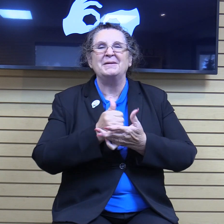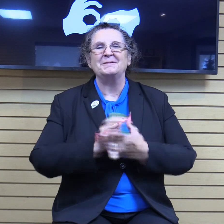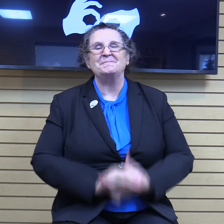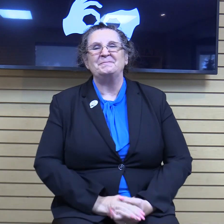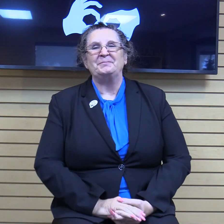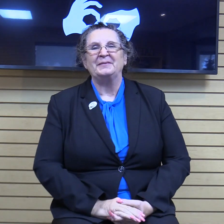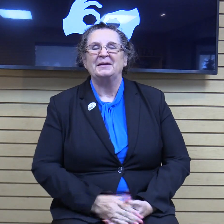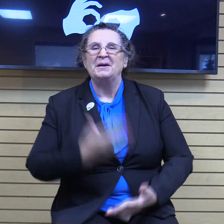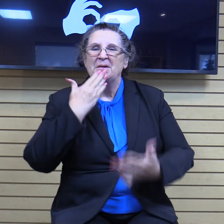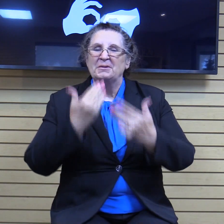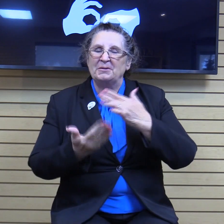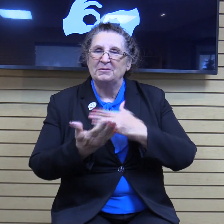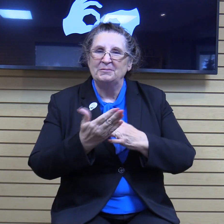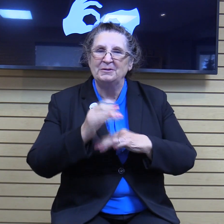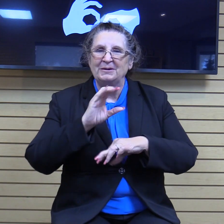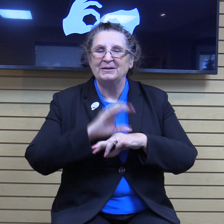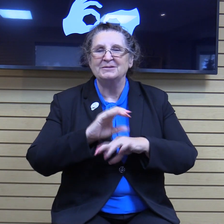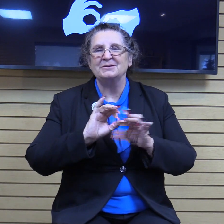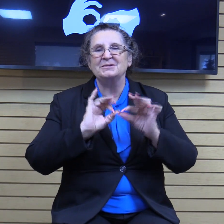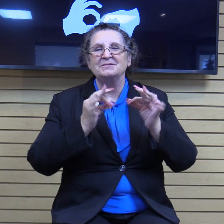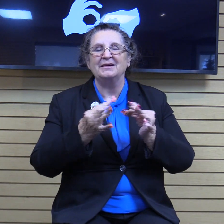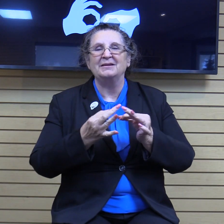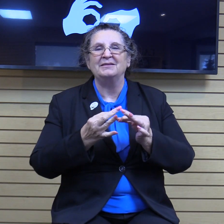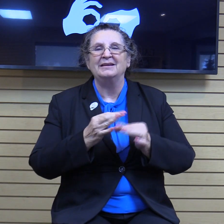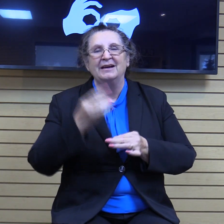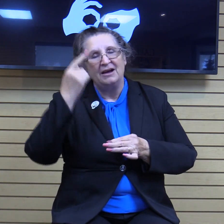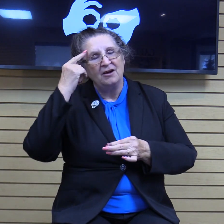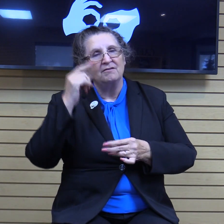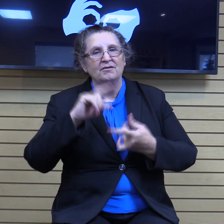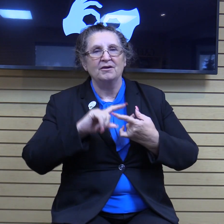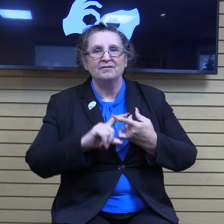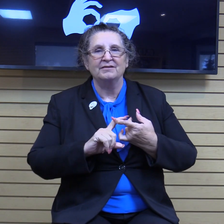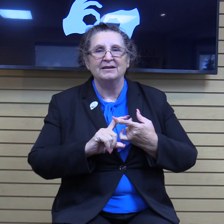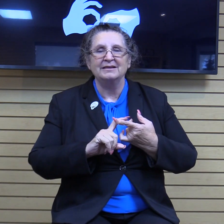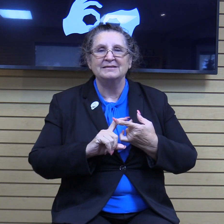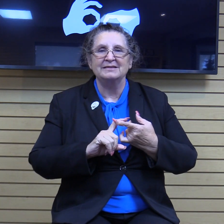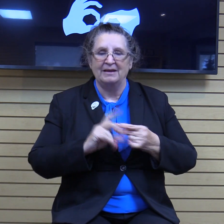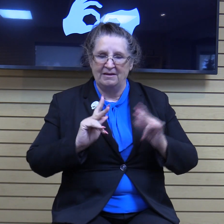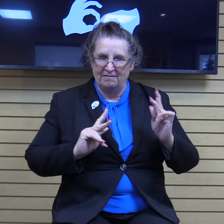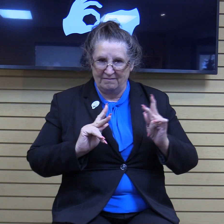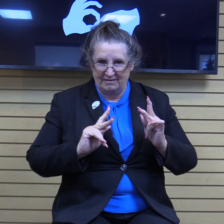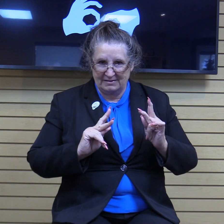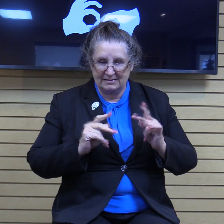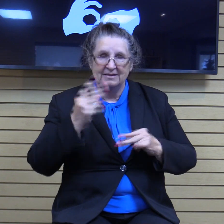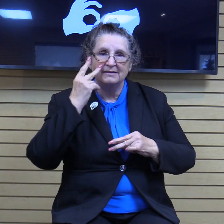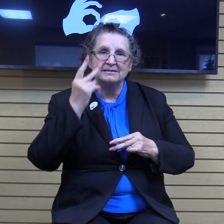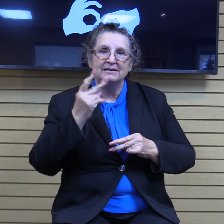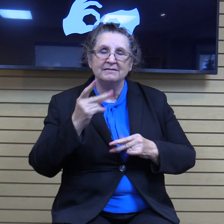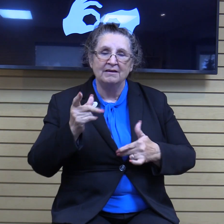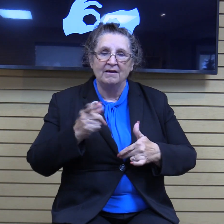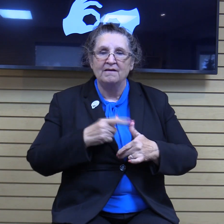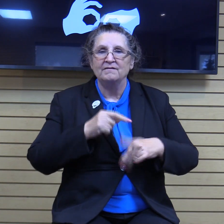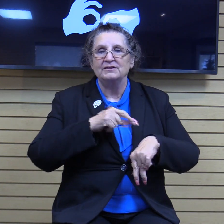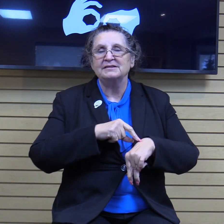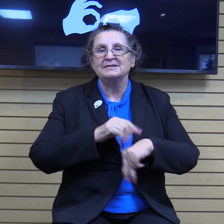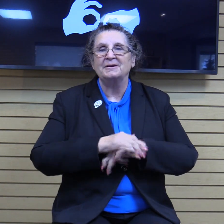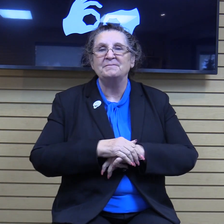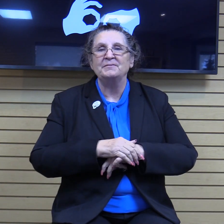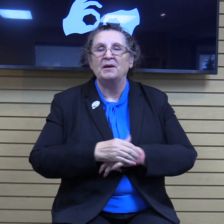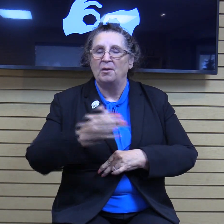Well, good morning, church family. And for friends who are going to be visiting or seeing this for the very first time, I want to welcome you.